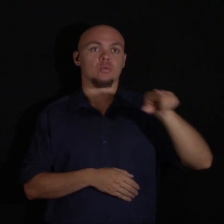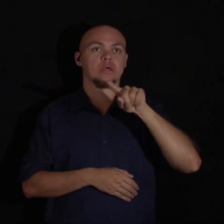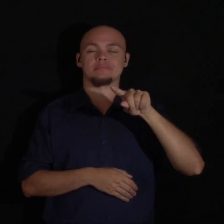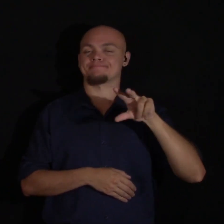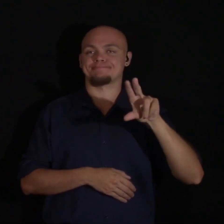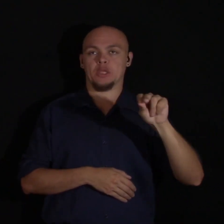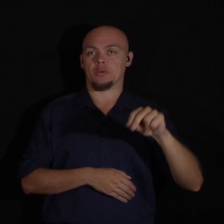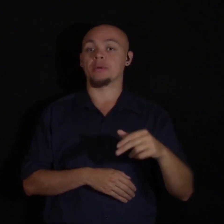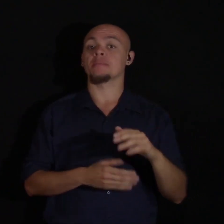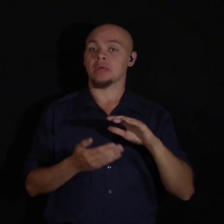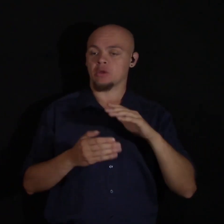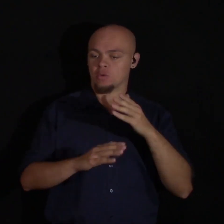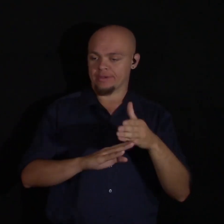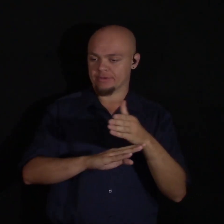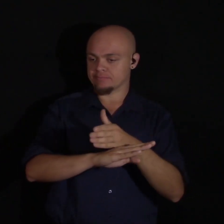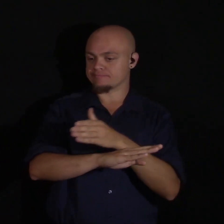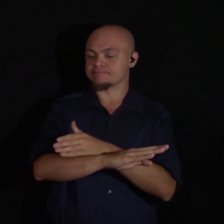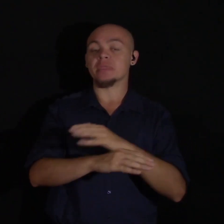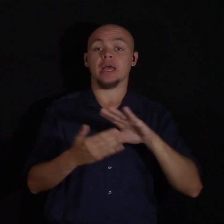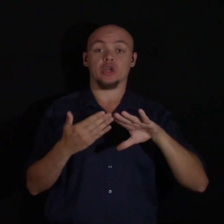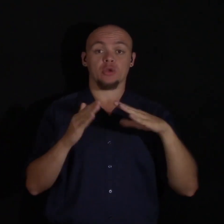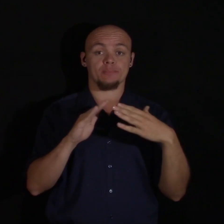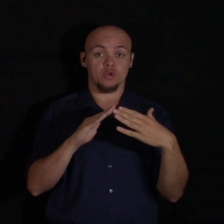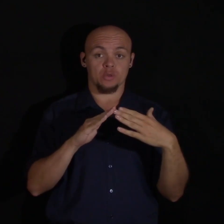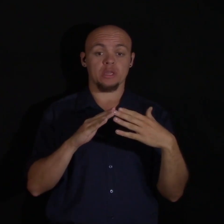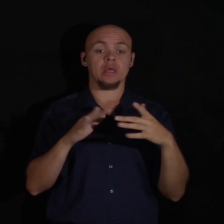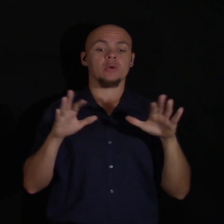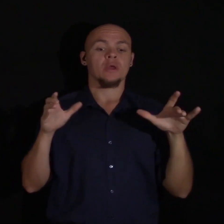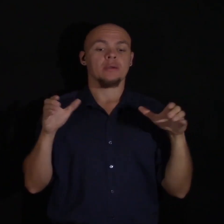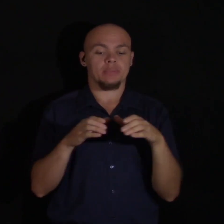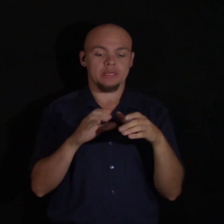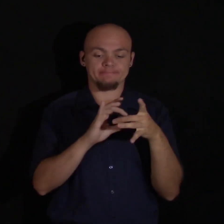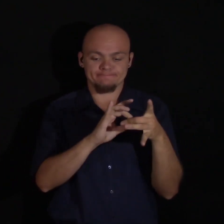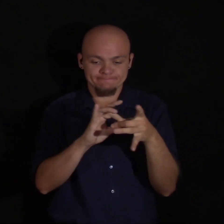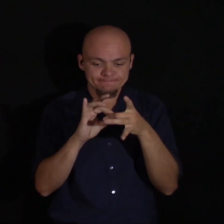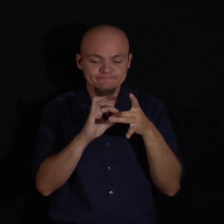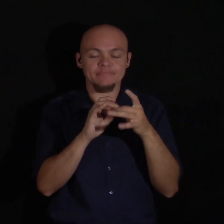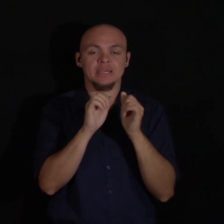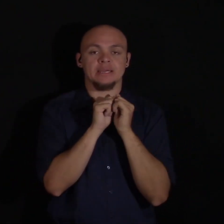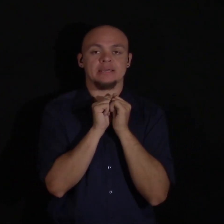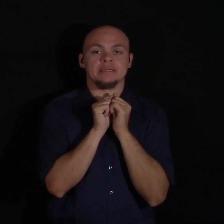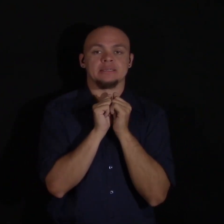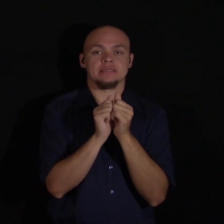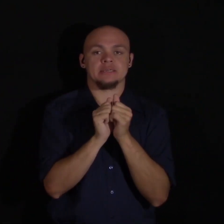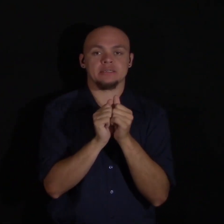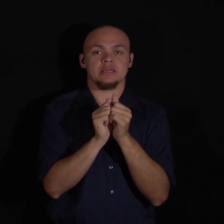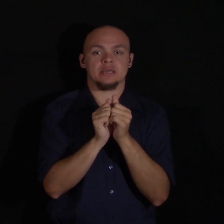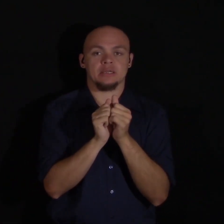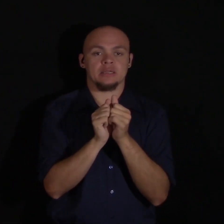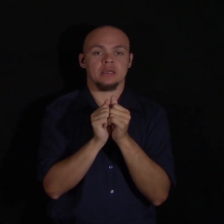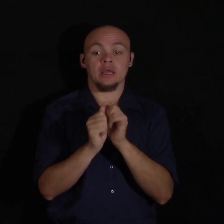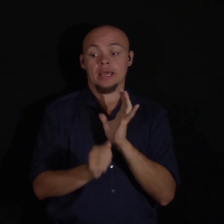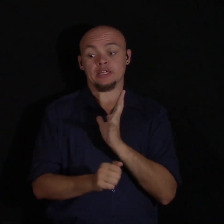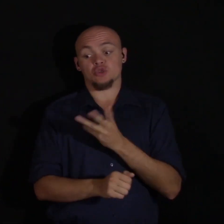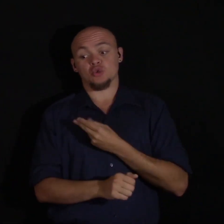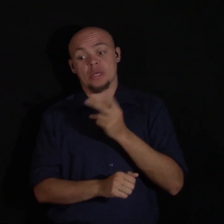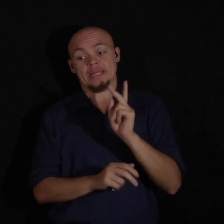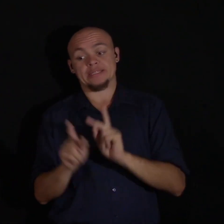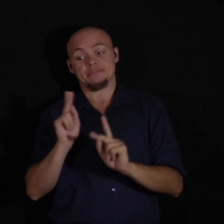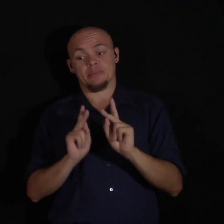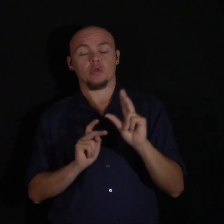As a community, we are able to consolidate, form a group, bond together, not just as trans people,